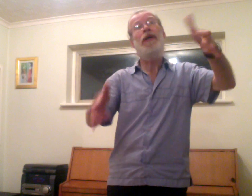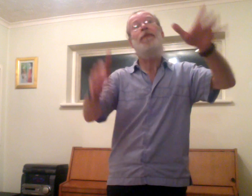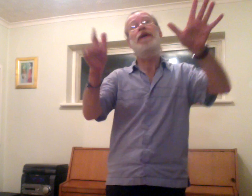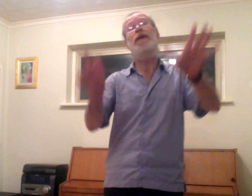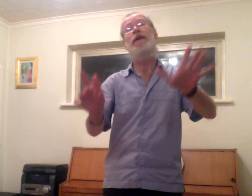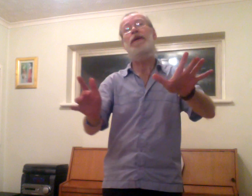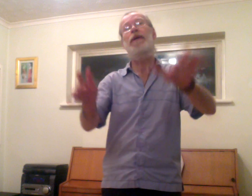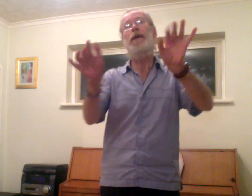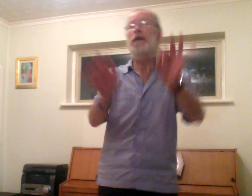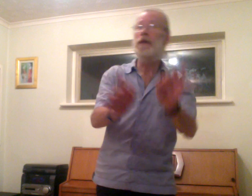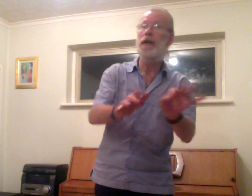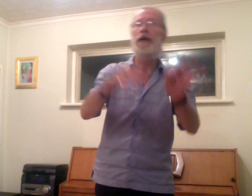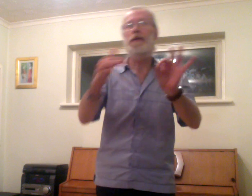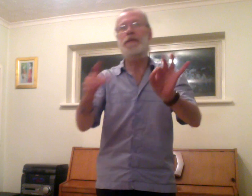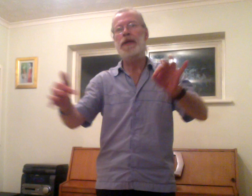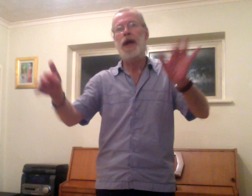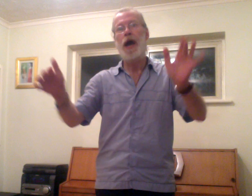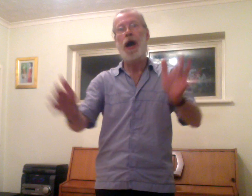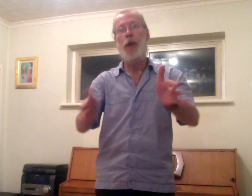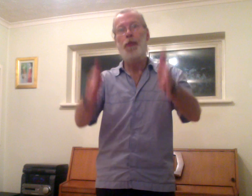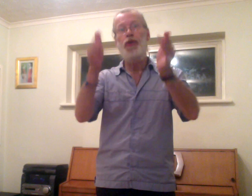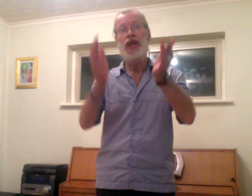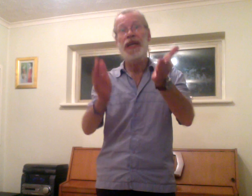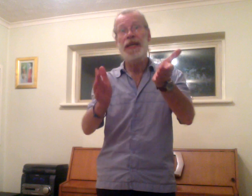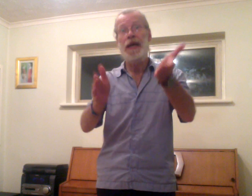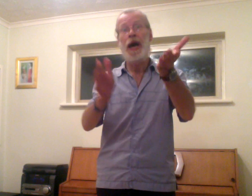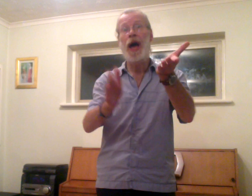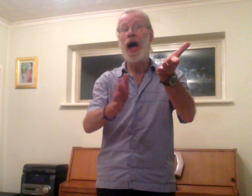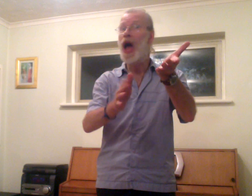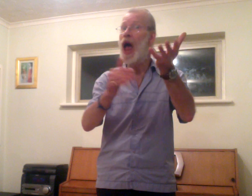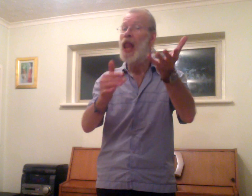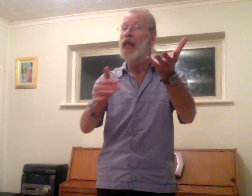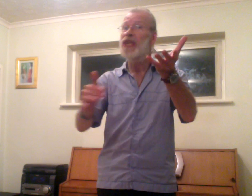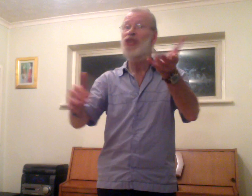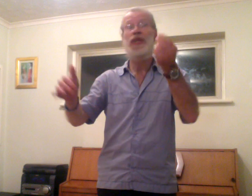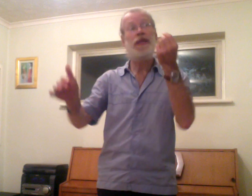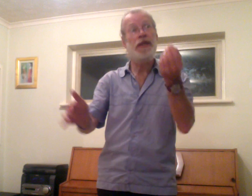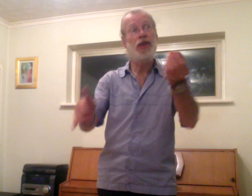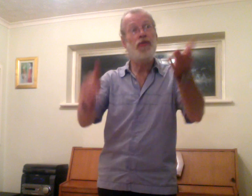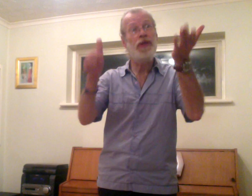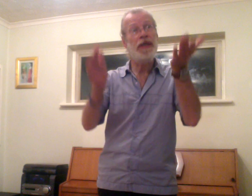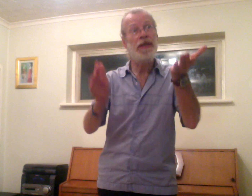become reality Reality